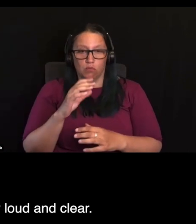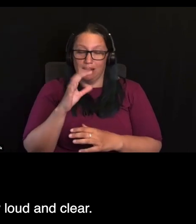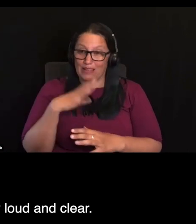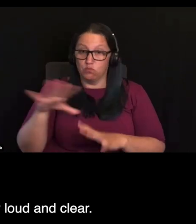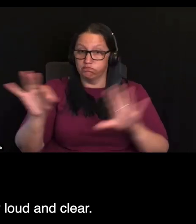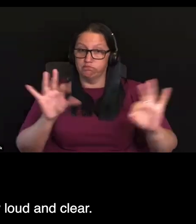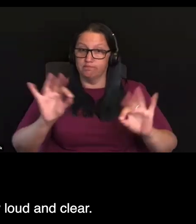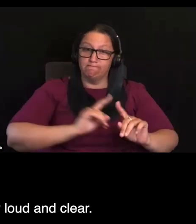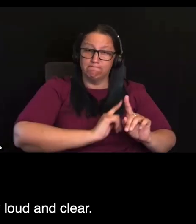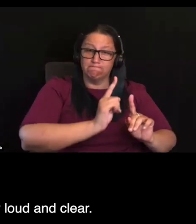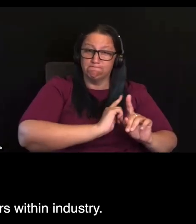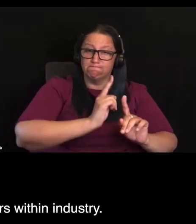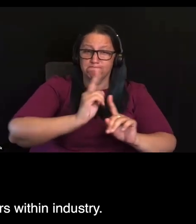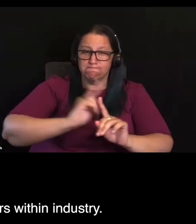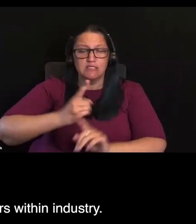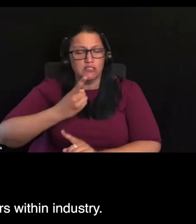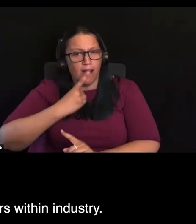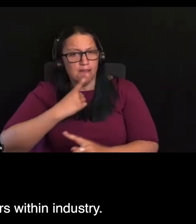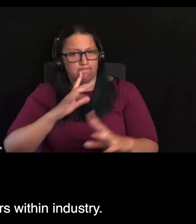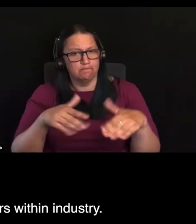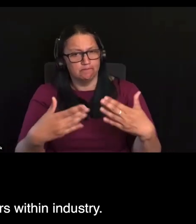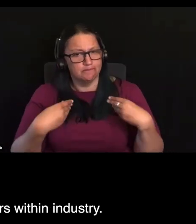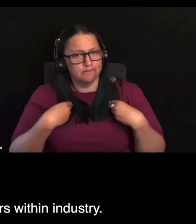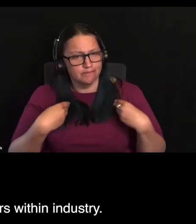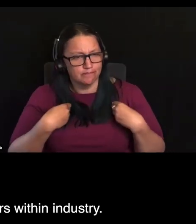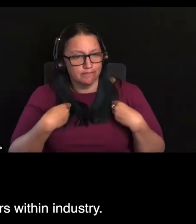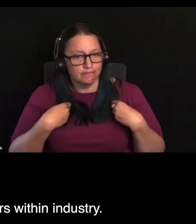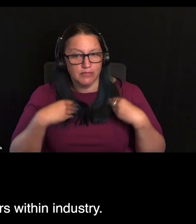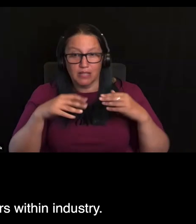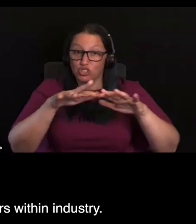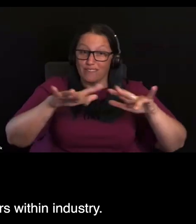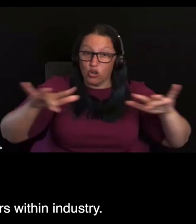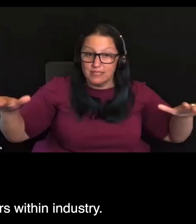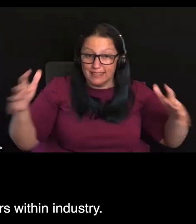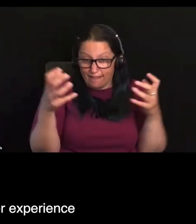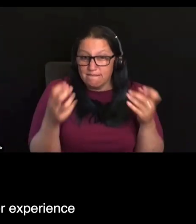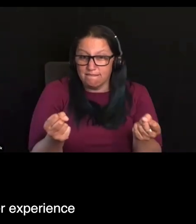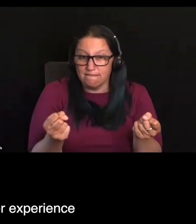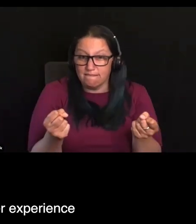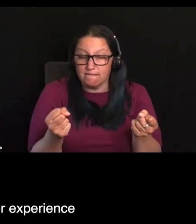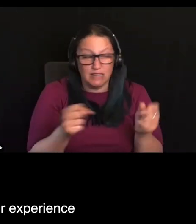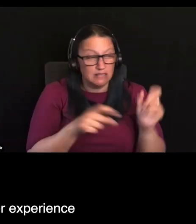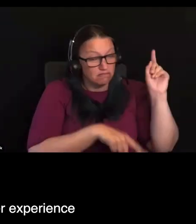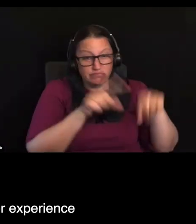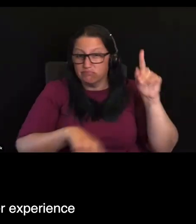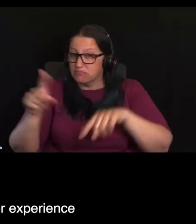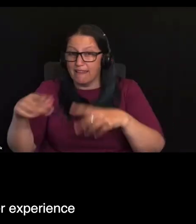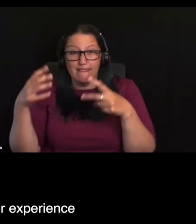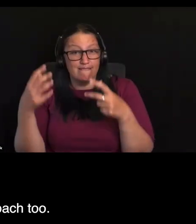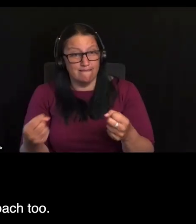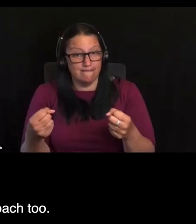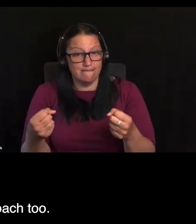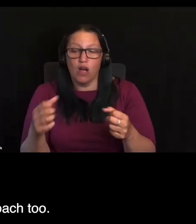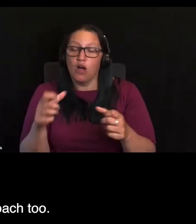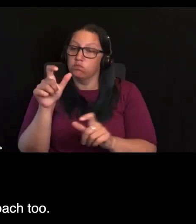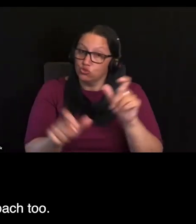that's come through really loud and clear. So diversity is out there in providers with industry. And it's also around consumer experience